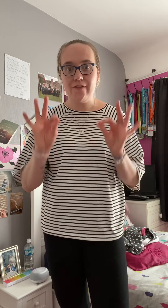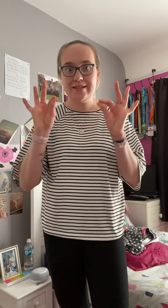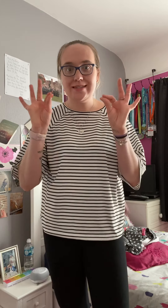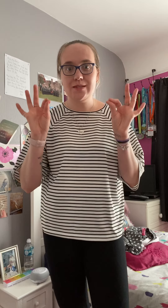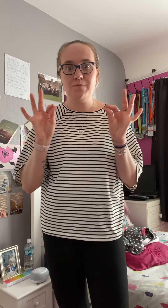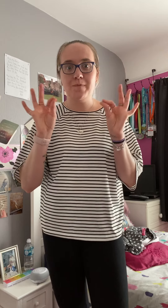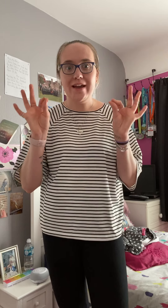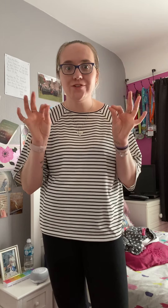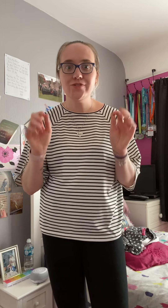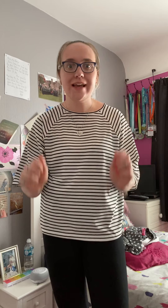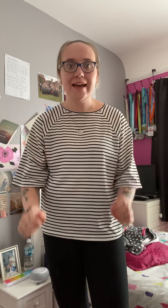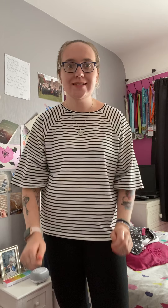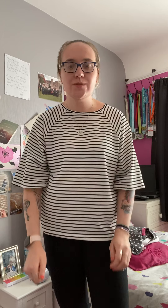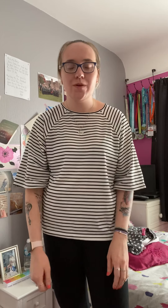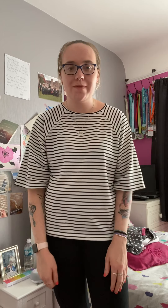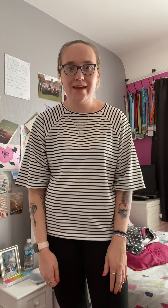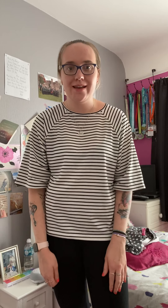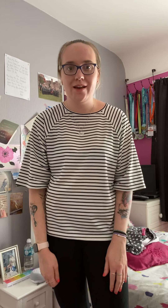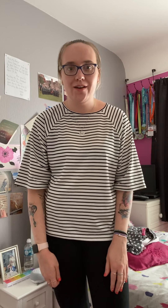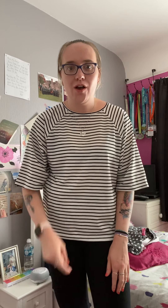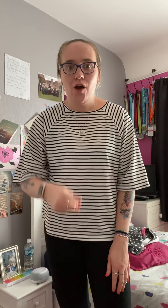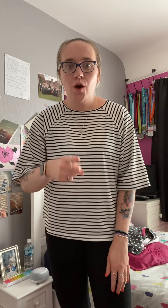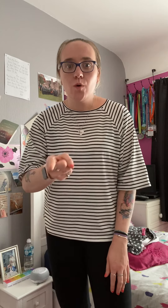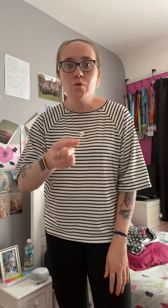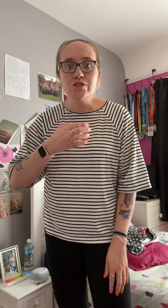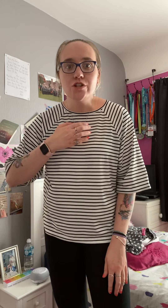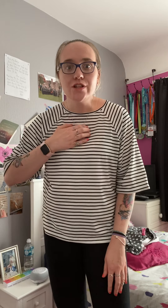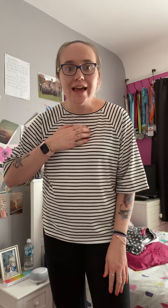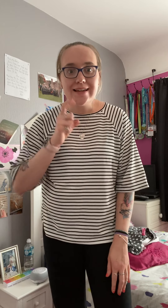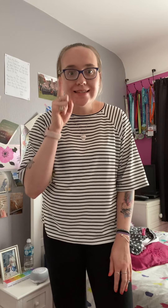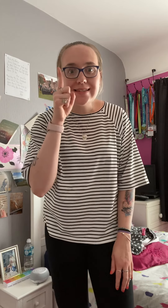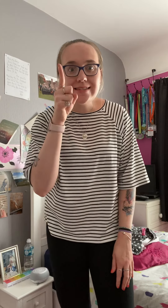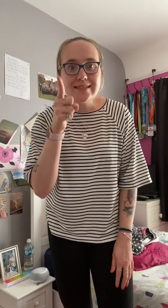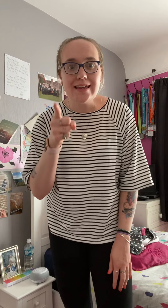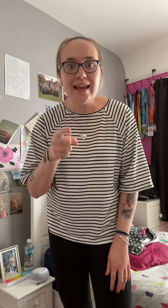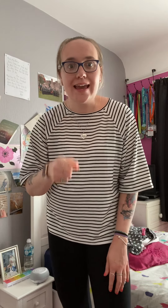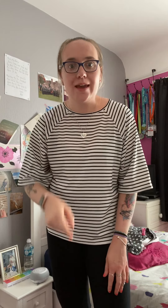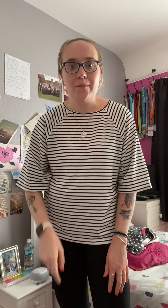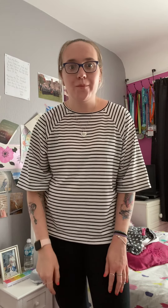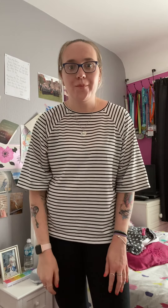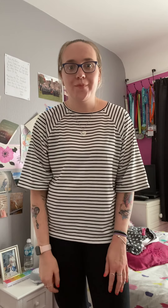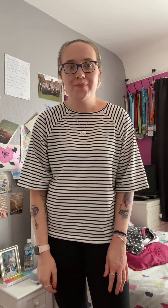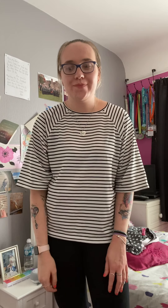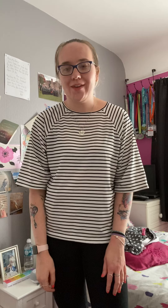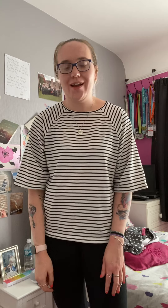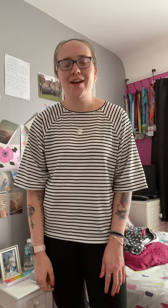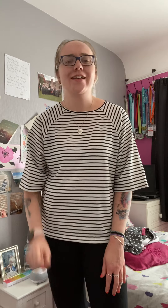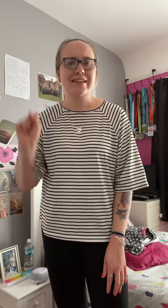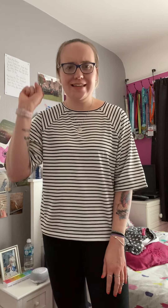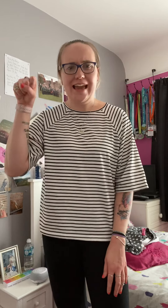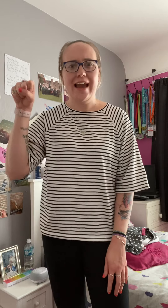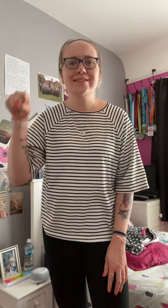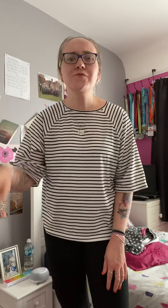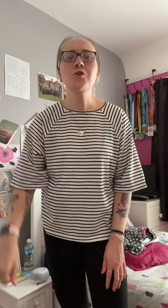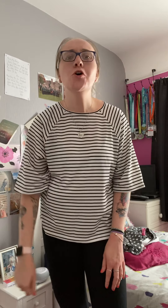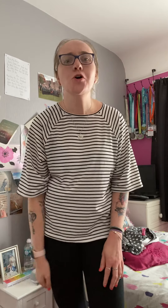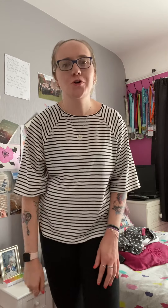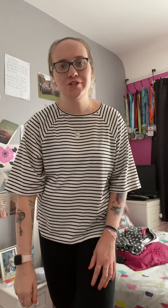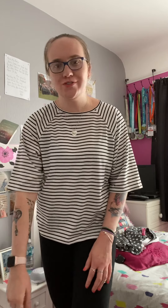a special guest with me. Would you like to see him? Yes, of course you